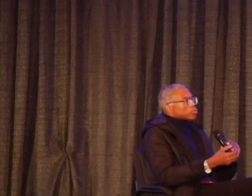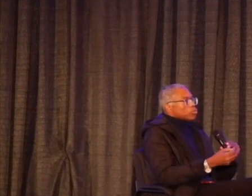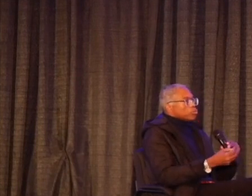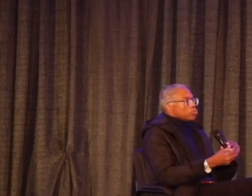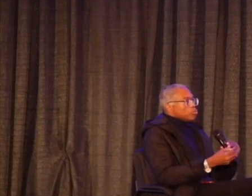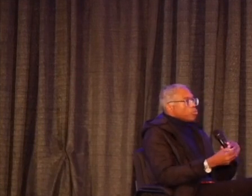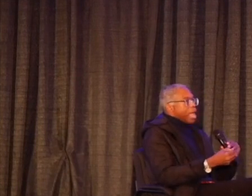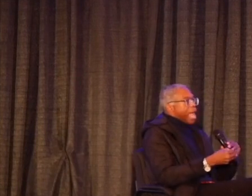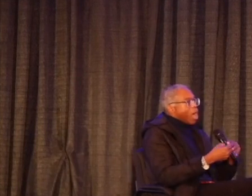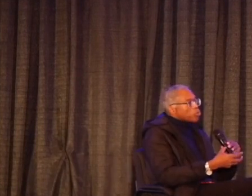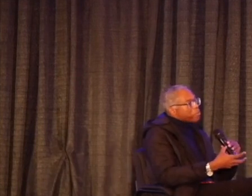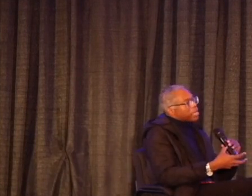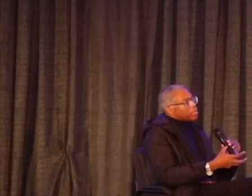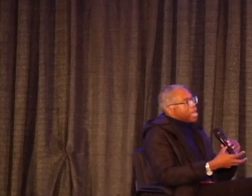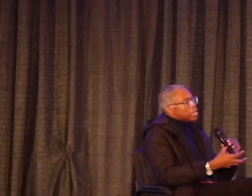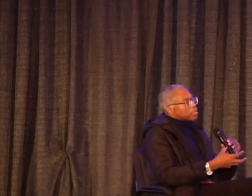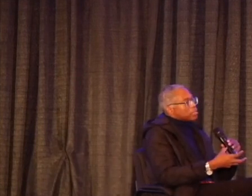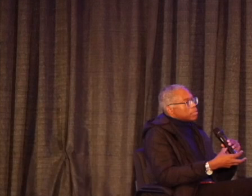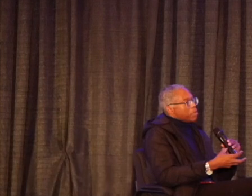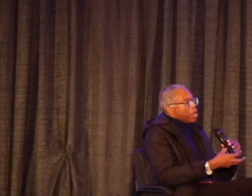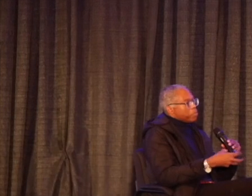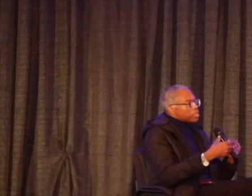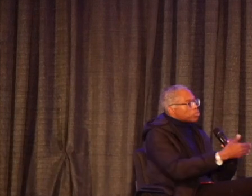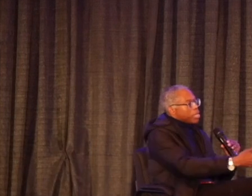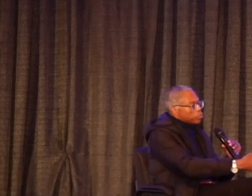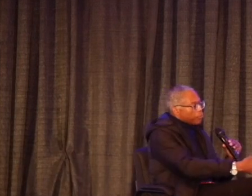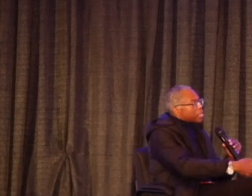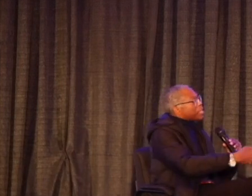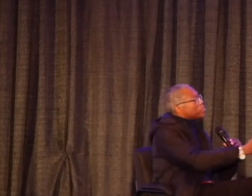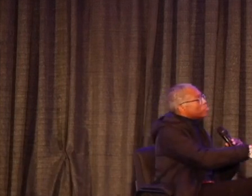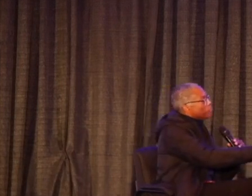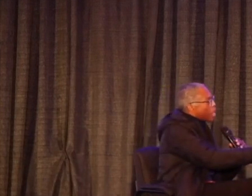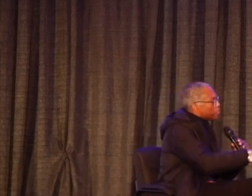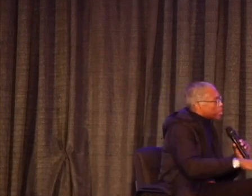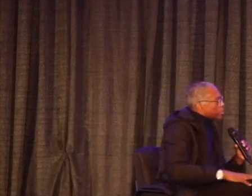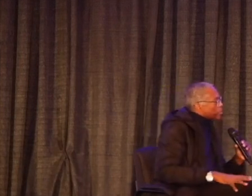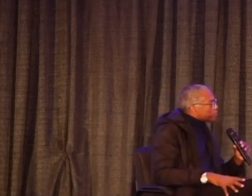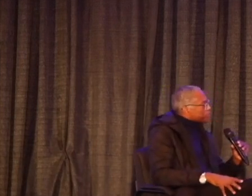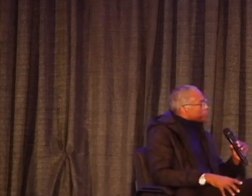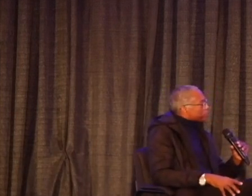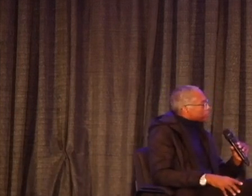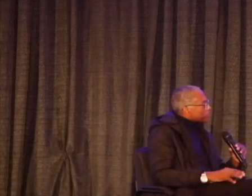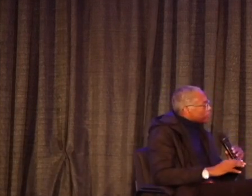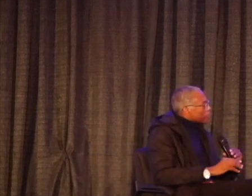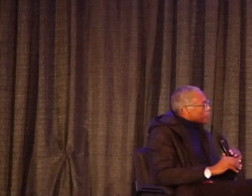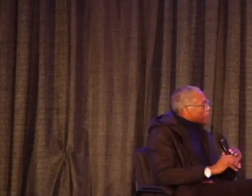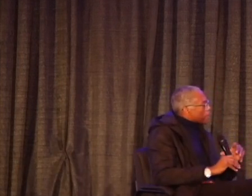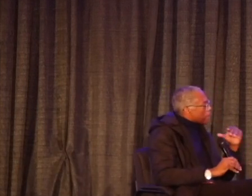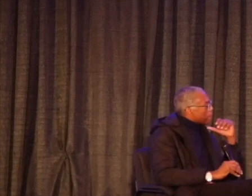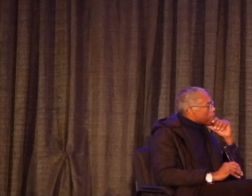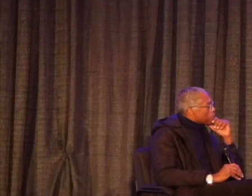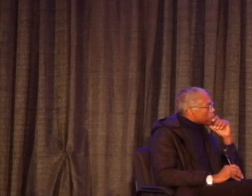speak to how you're making that, putting that into effect at the Steve Jobs Theater? Yeah.